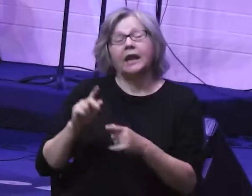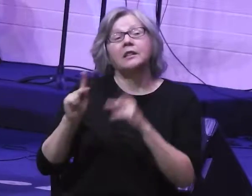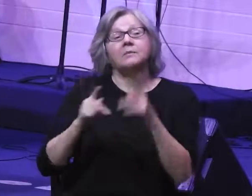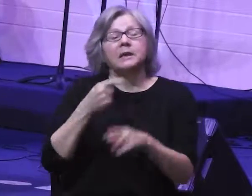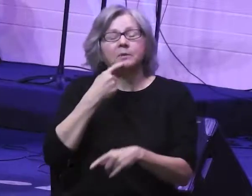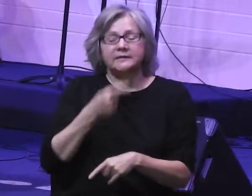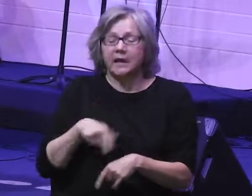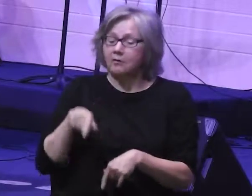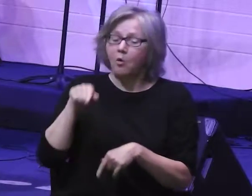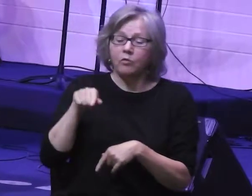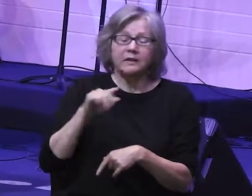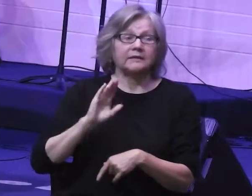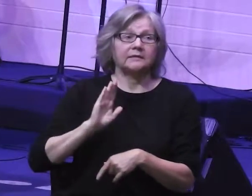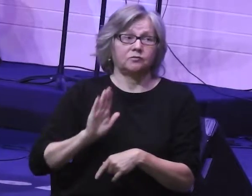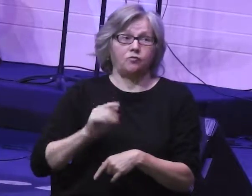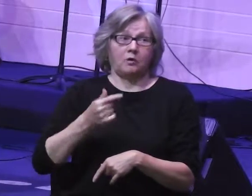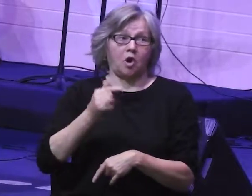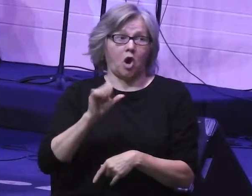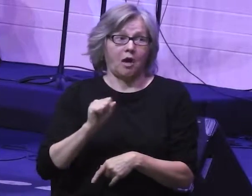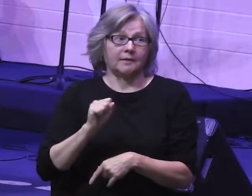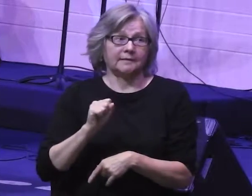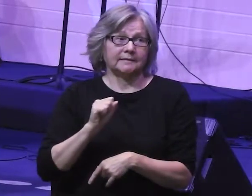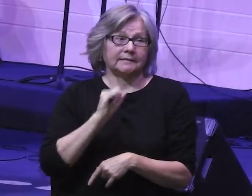brought you up out of Egypt.